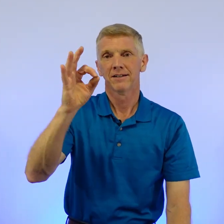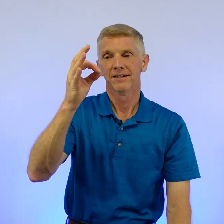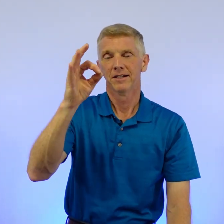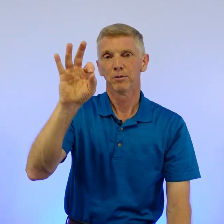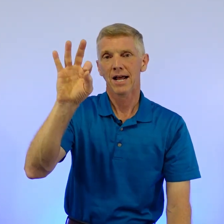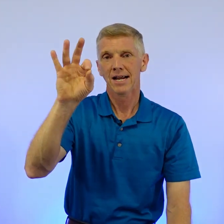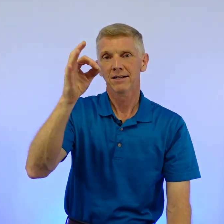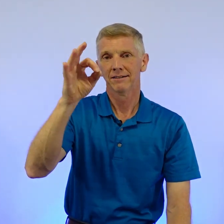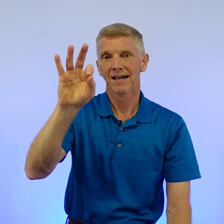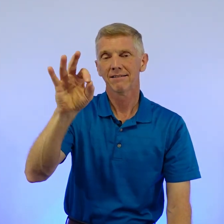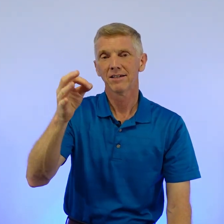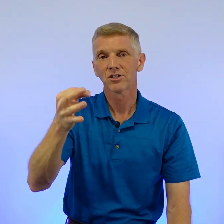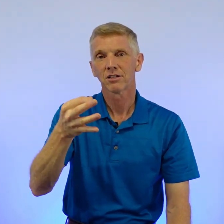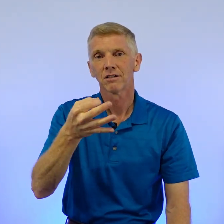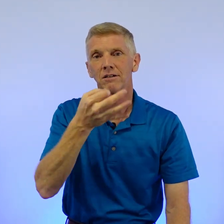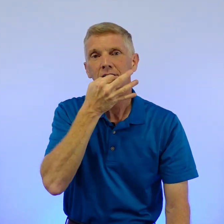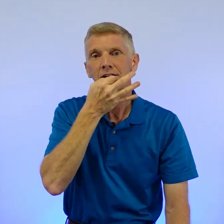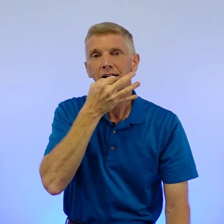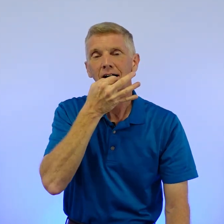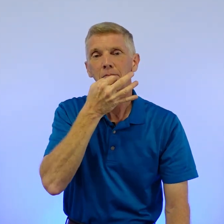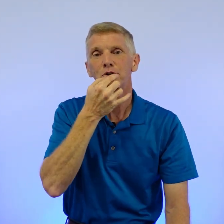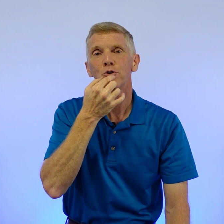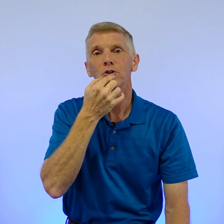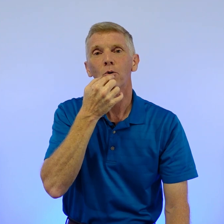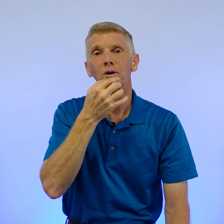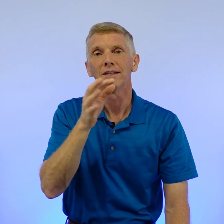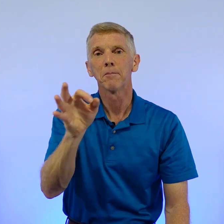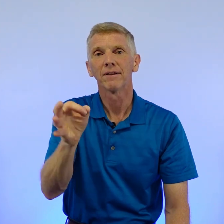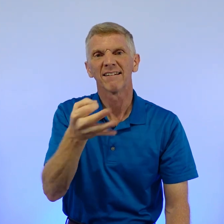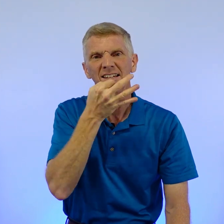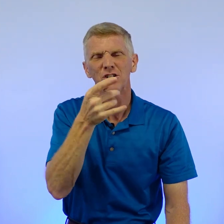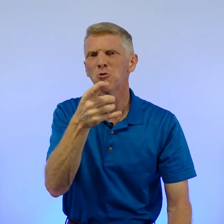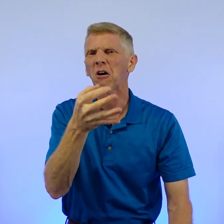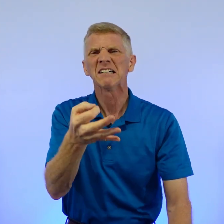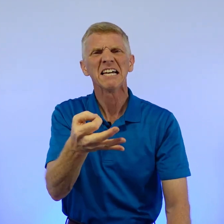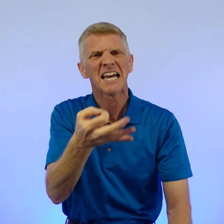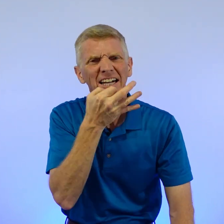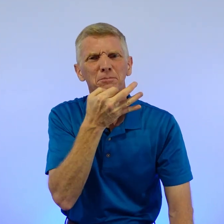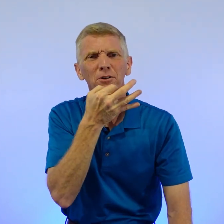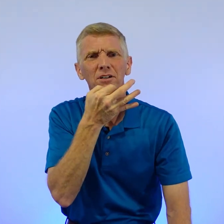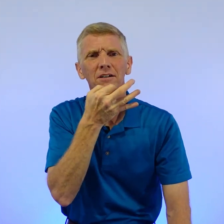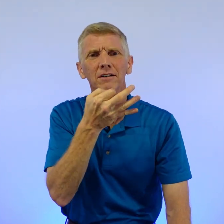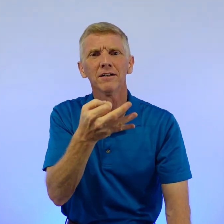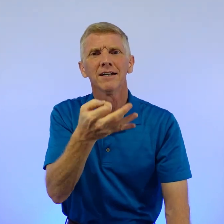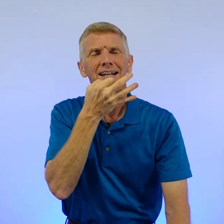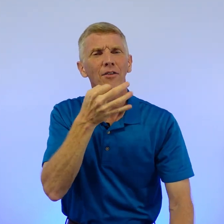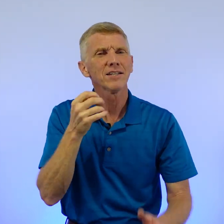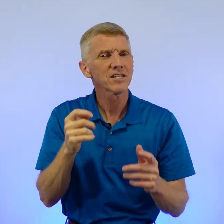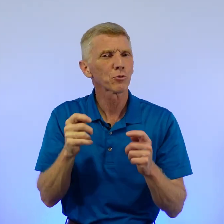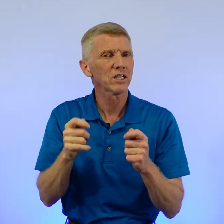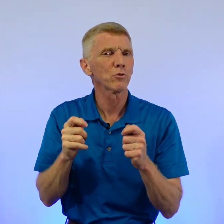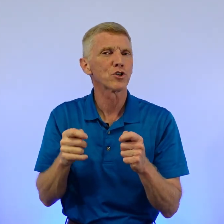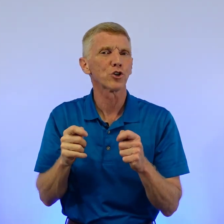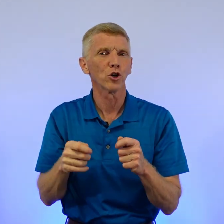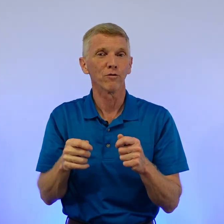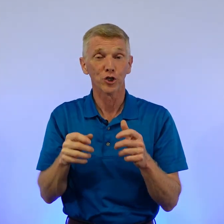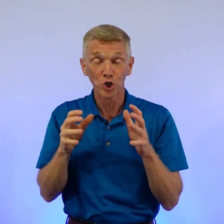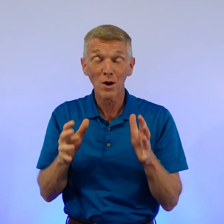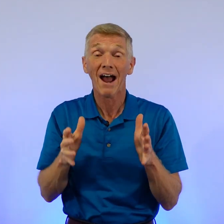Number nine, like this, up to your lower lip, like this. You are expert. Now, this is really reserved. You have